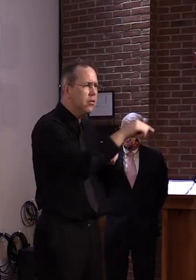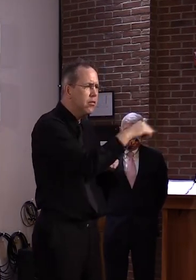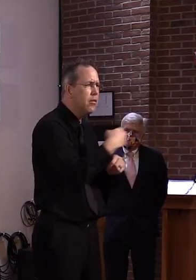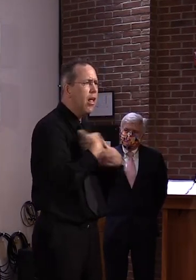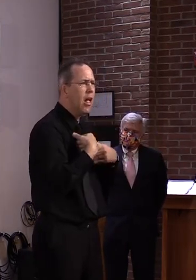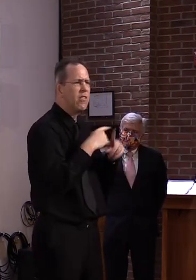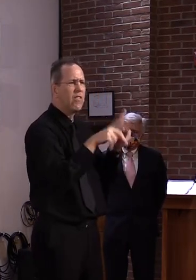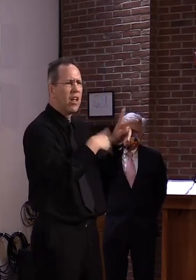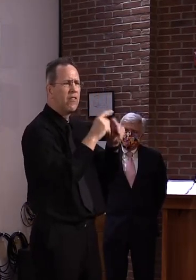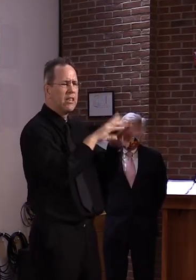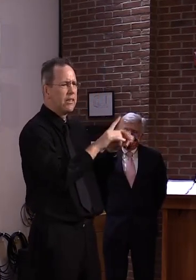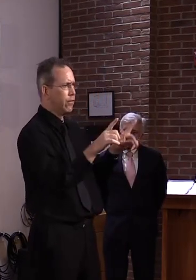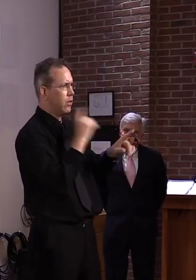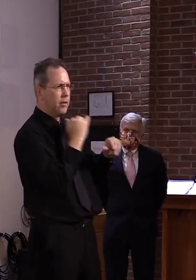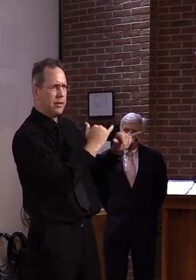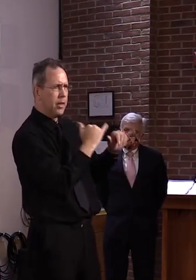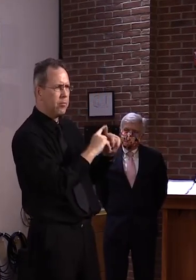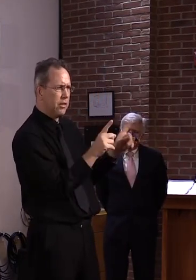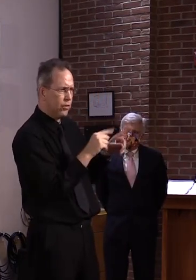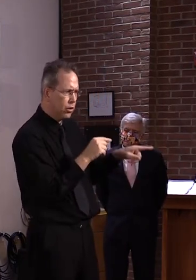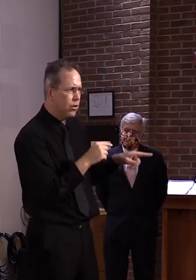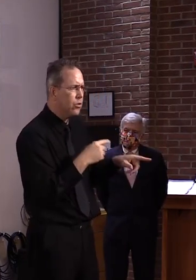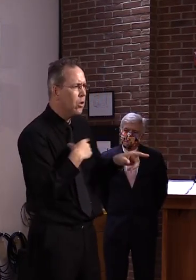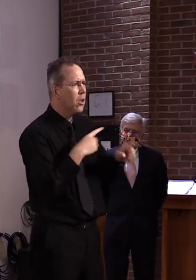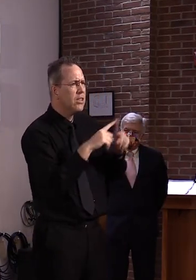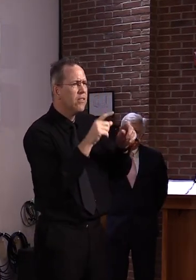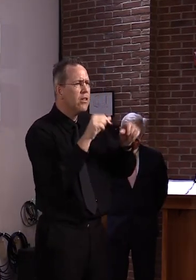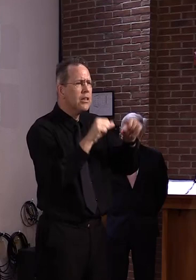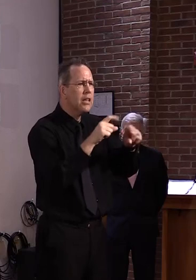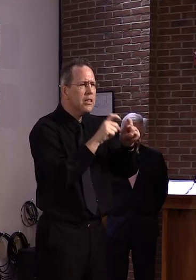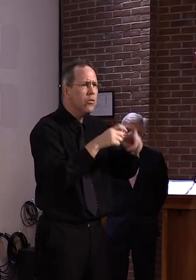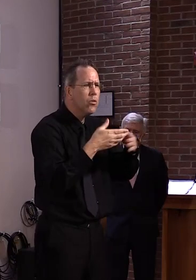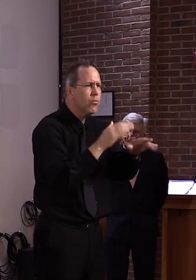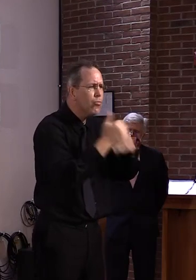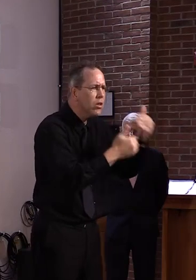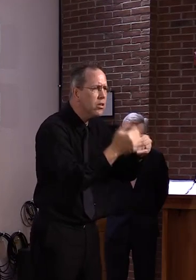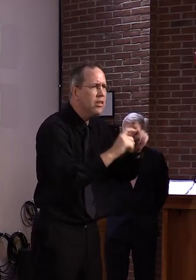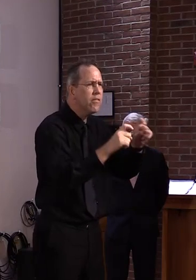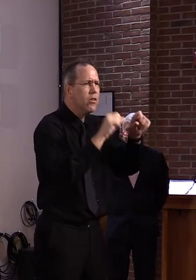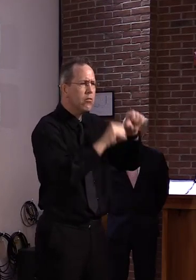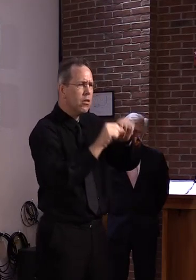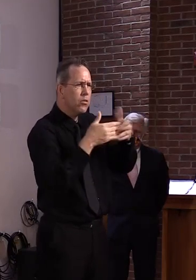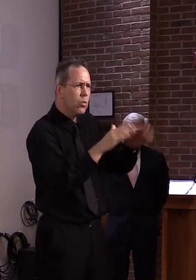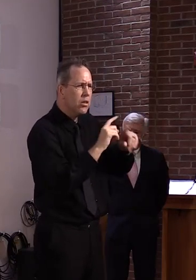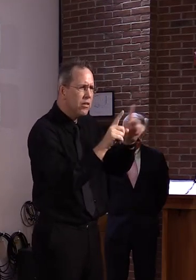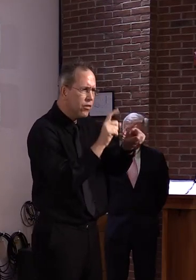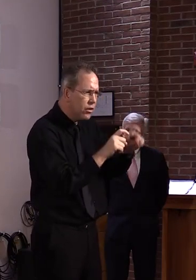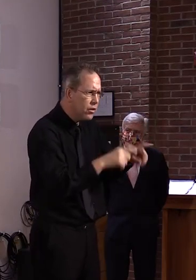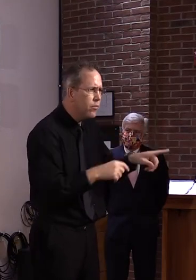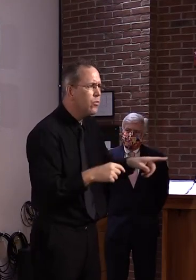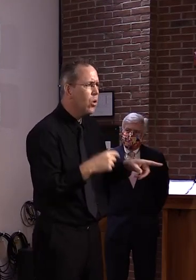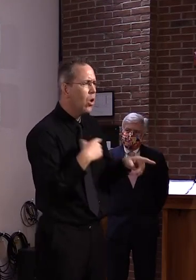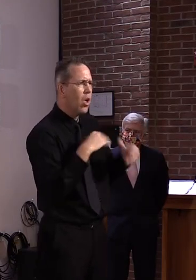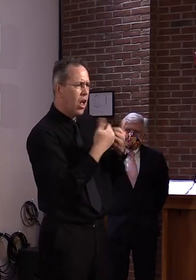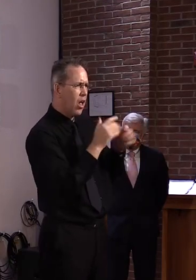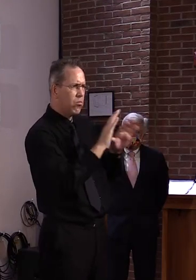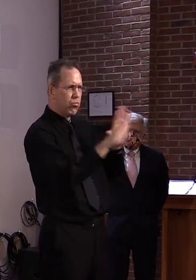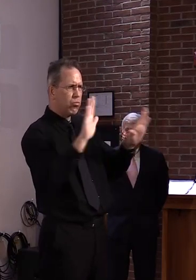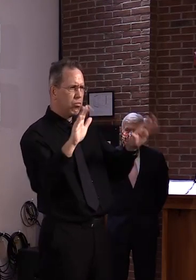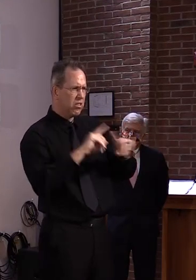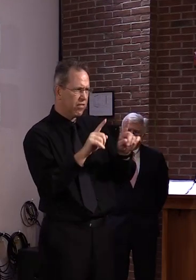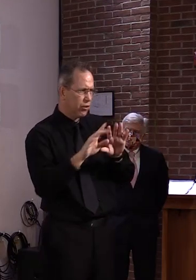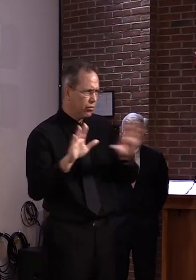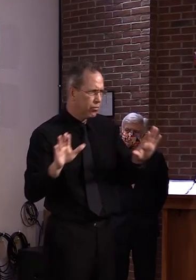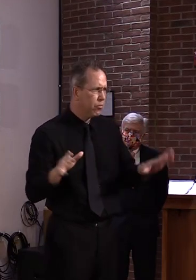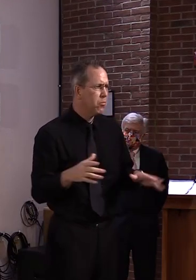of reagents and equipment to do the assays. So that principle we've really tried to adhere to here,